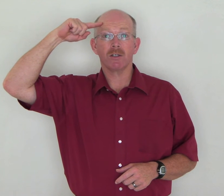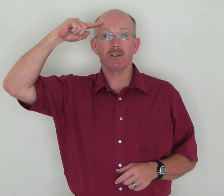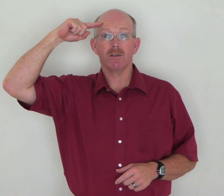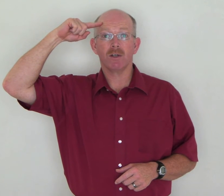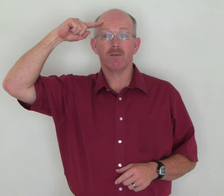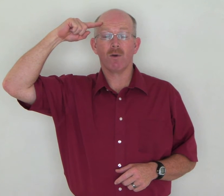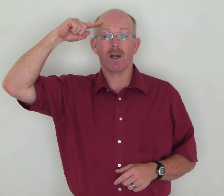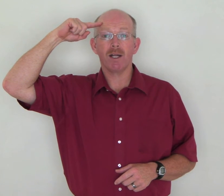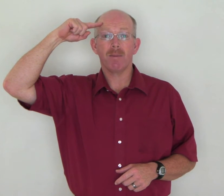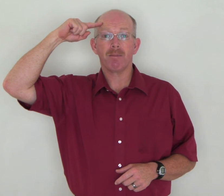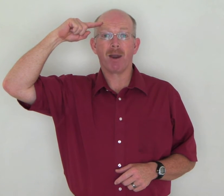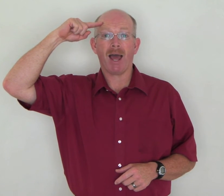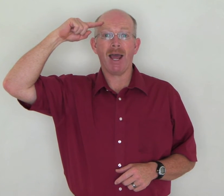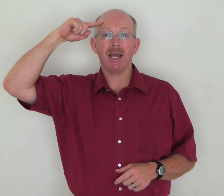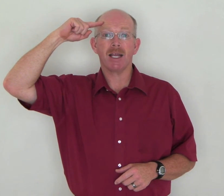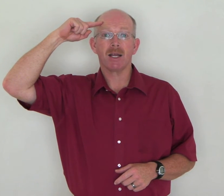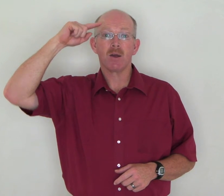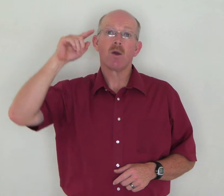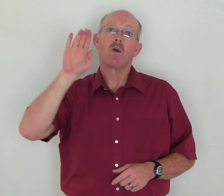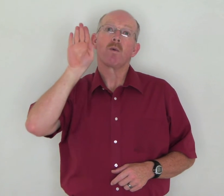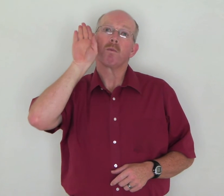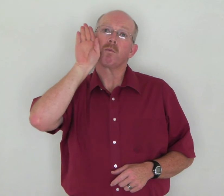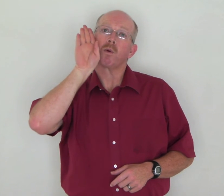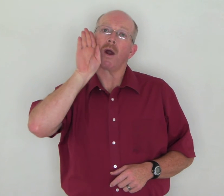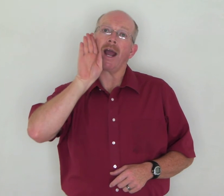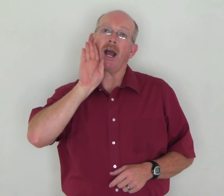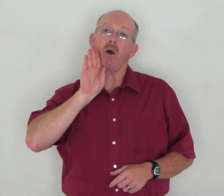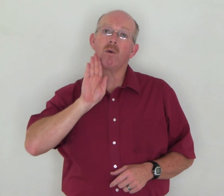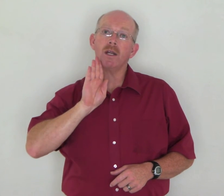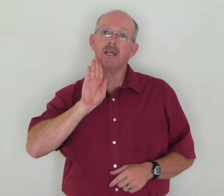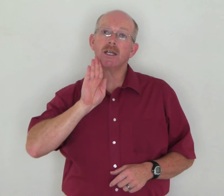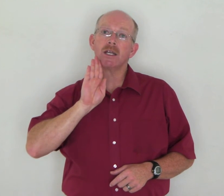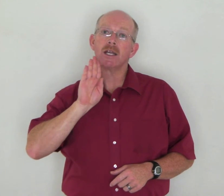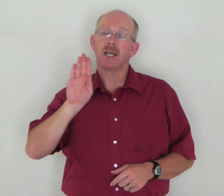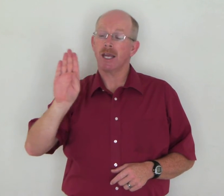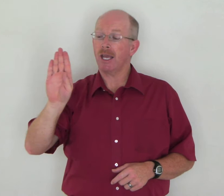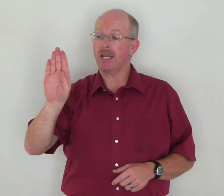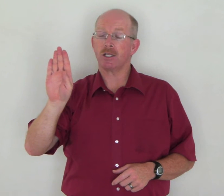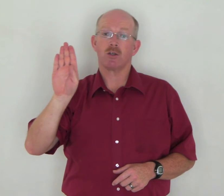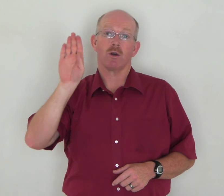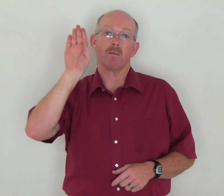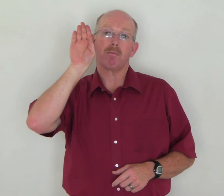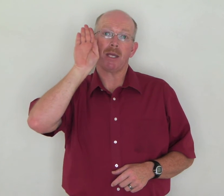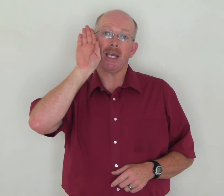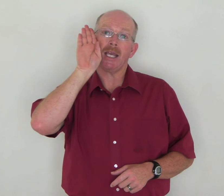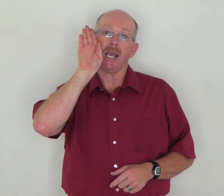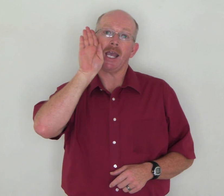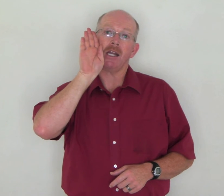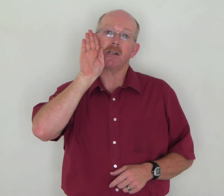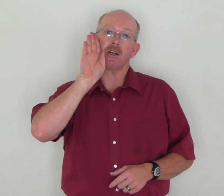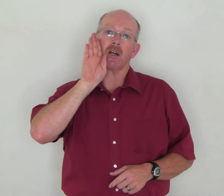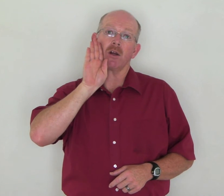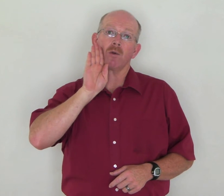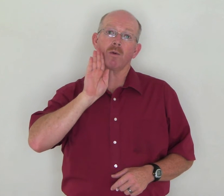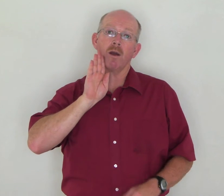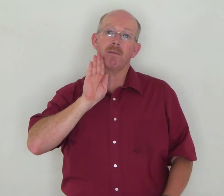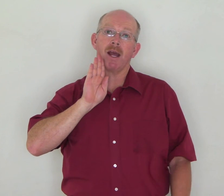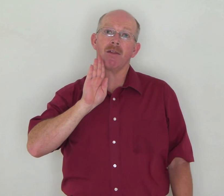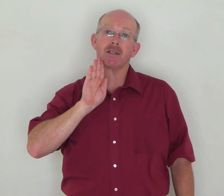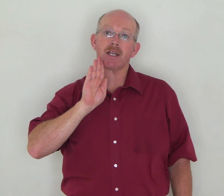forehead. Black. Black. It is your B hand and you're going to rub down the side